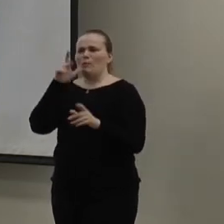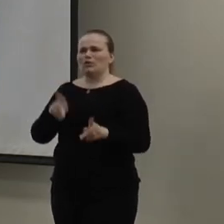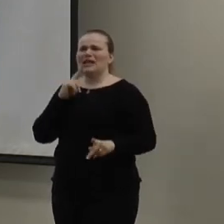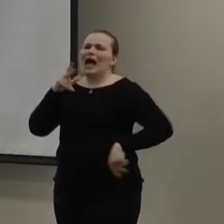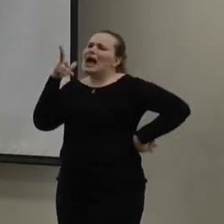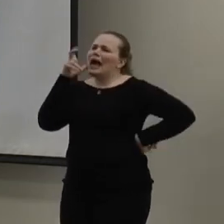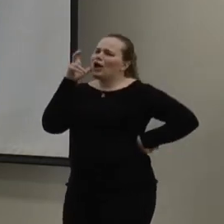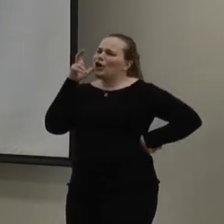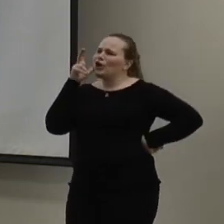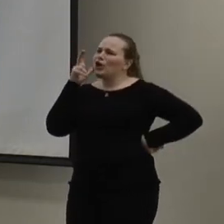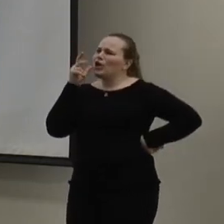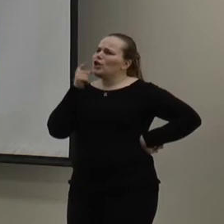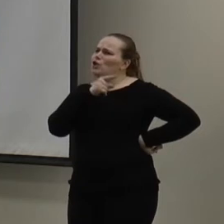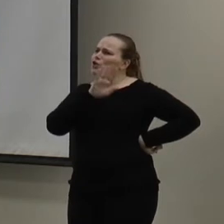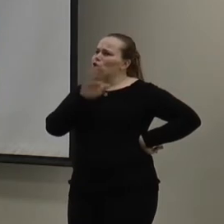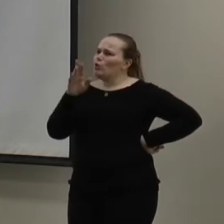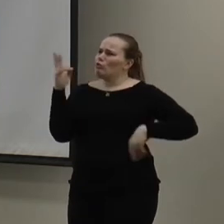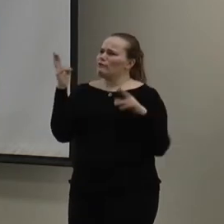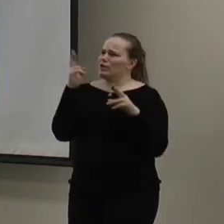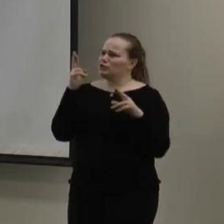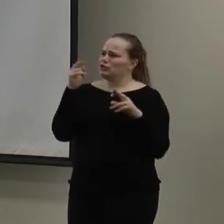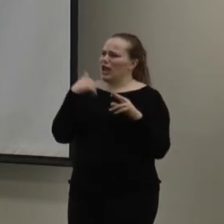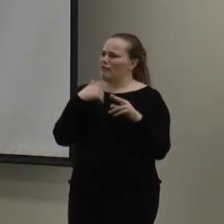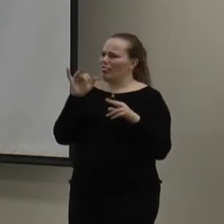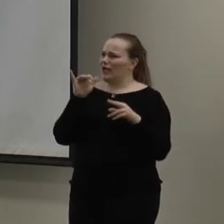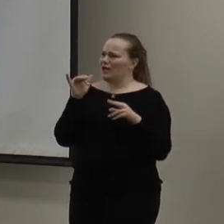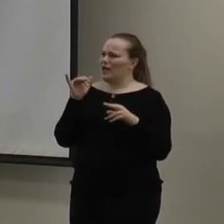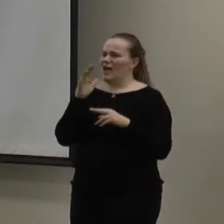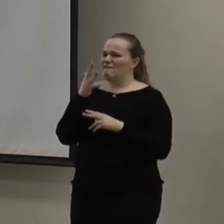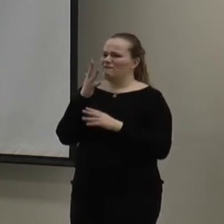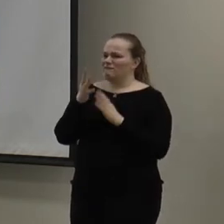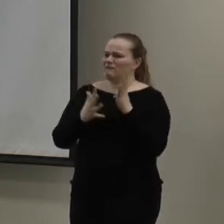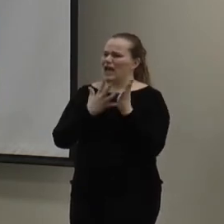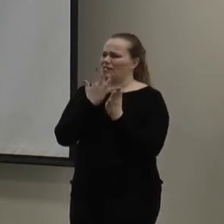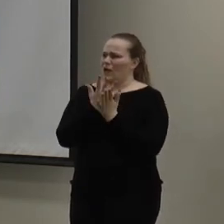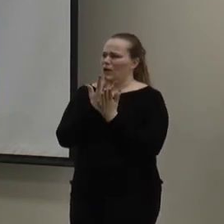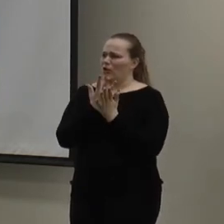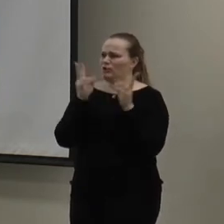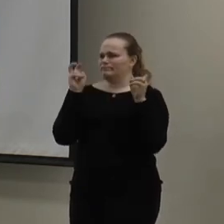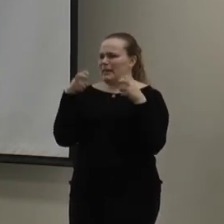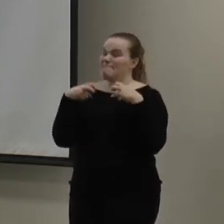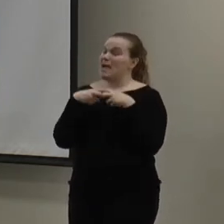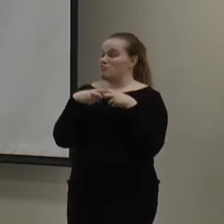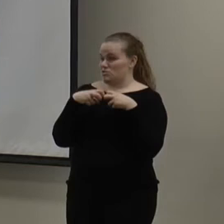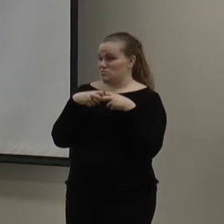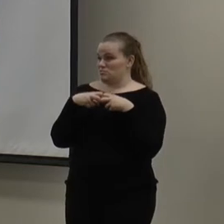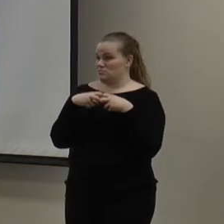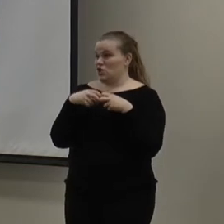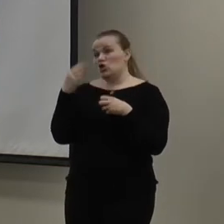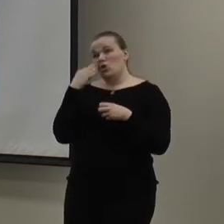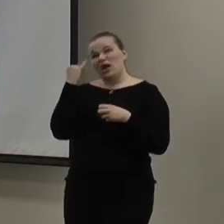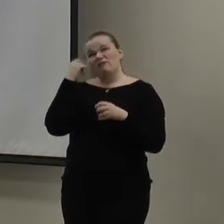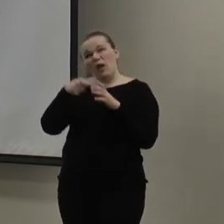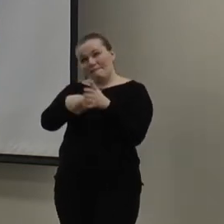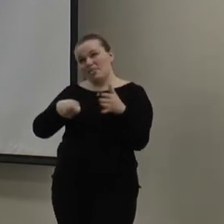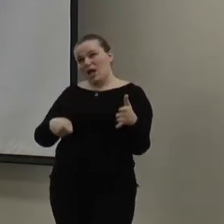that basically your refrigerator has kind of like almost a five-hour battery. Kind of if you will. And he's like, you know, you